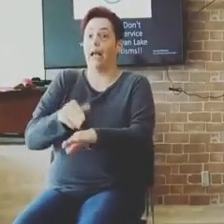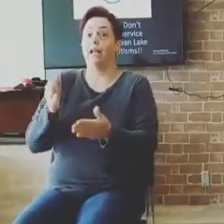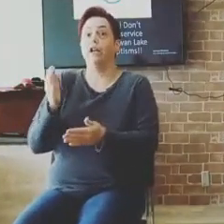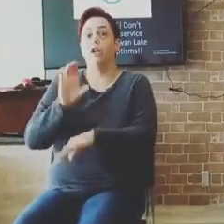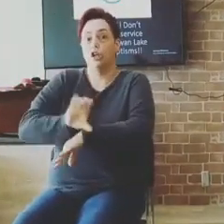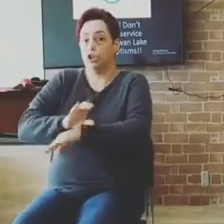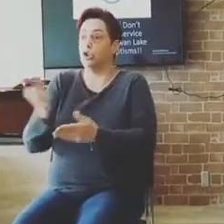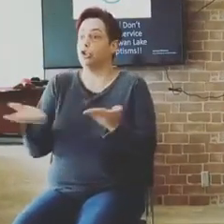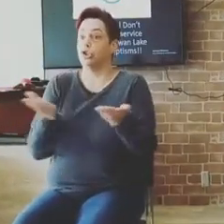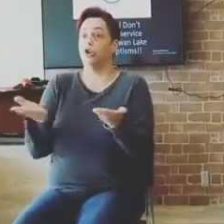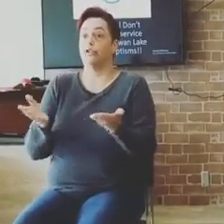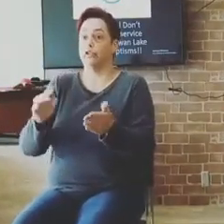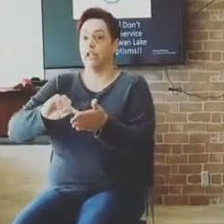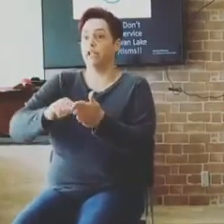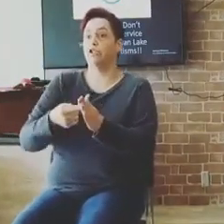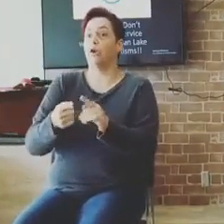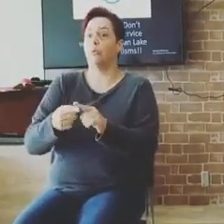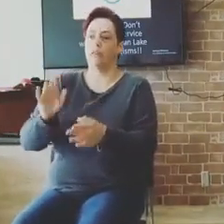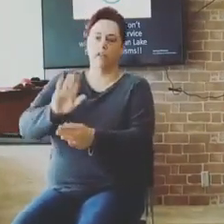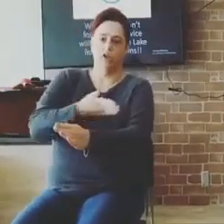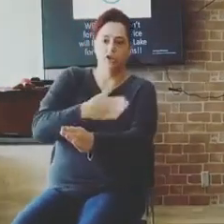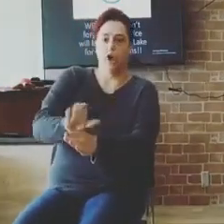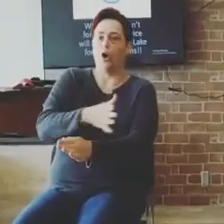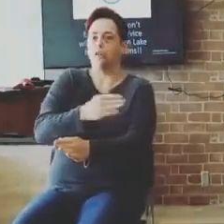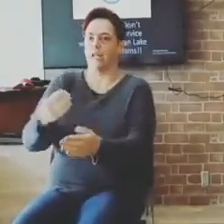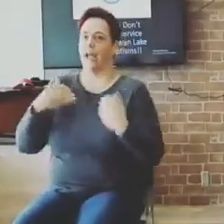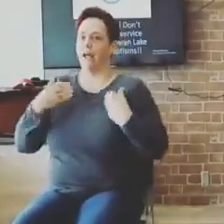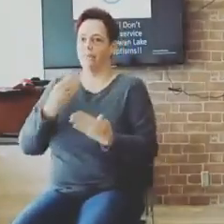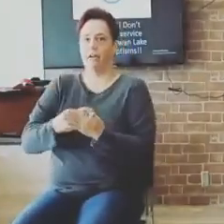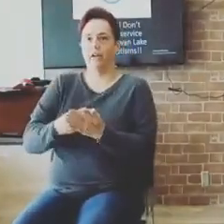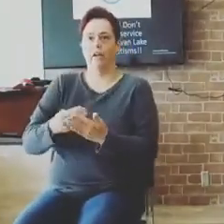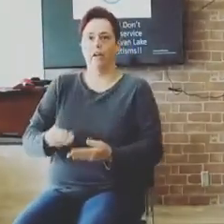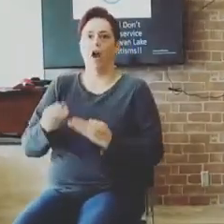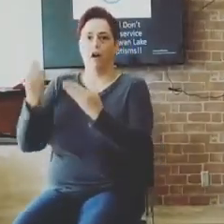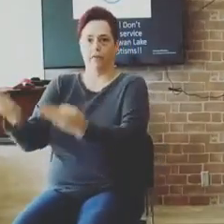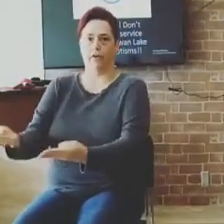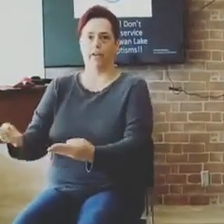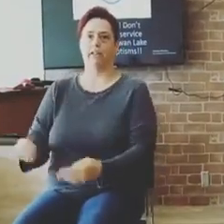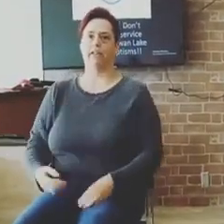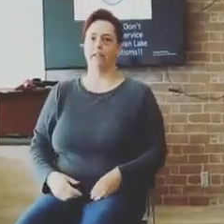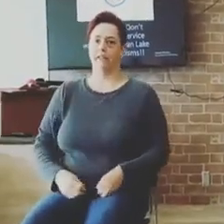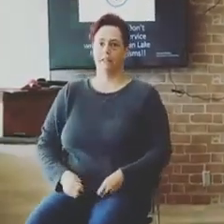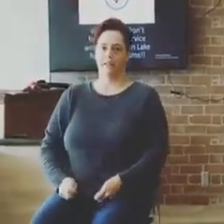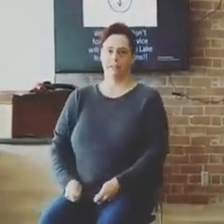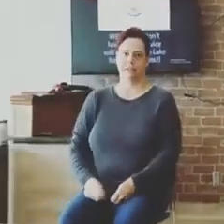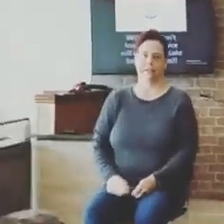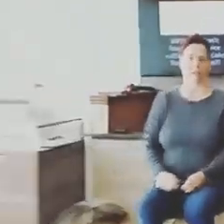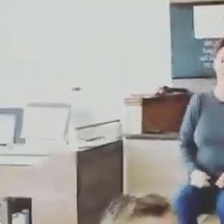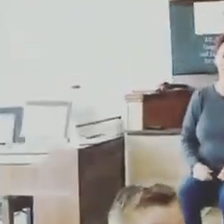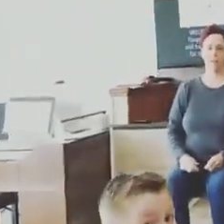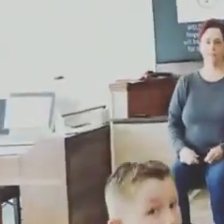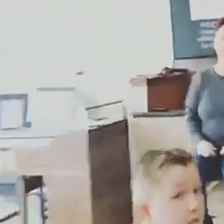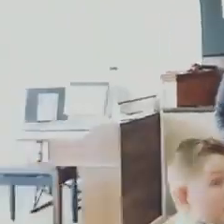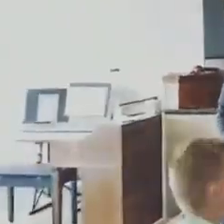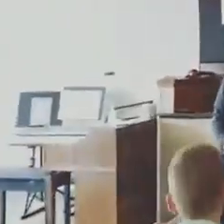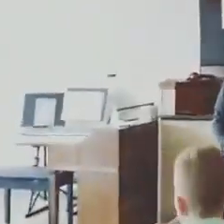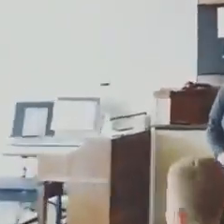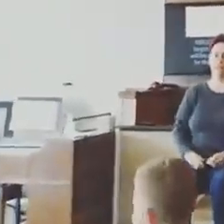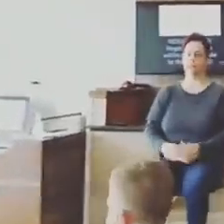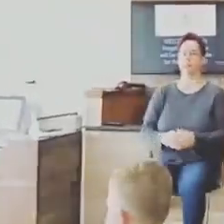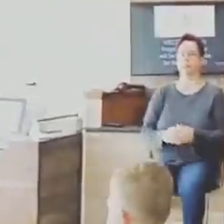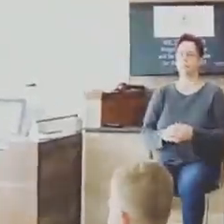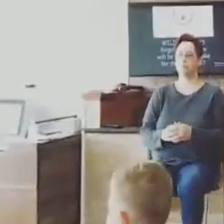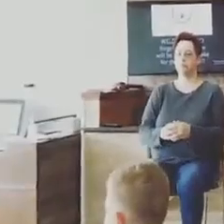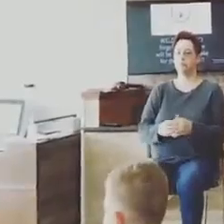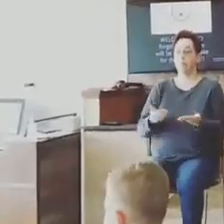of song. Then they think of offerings, then you sing some more songs and then you dive into the service. Um, so here we actually get started with preaching of the